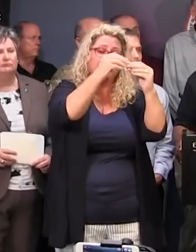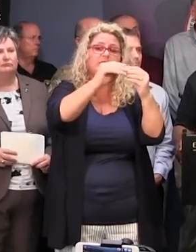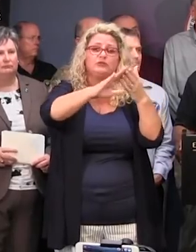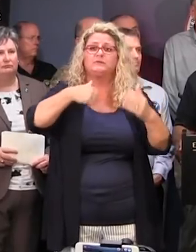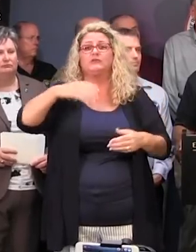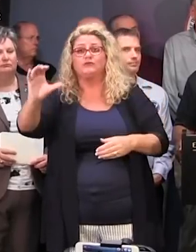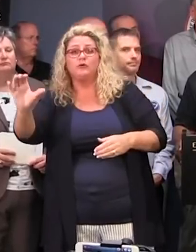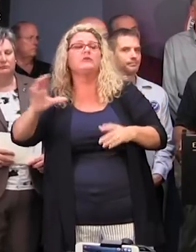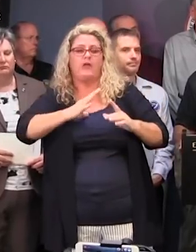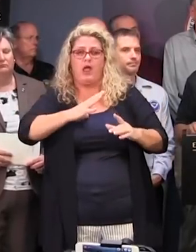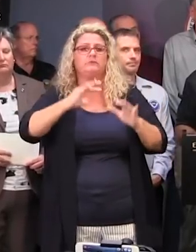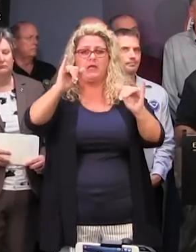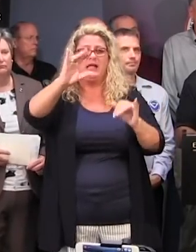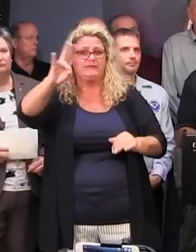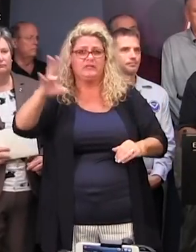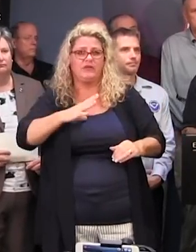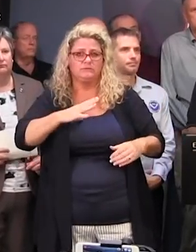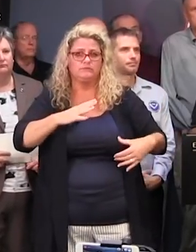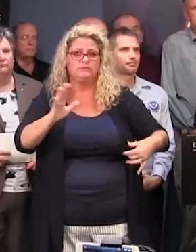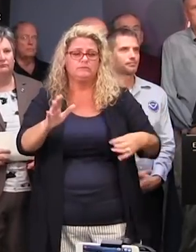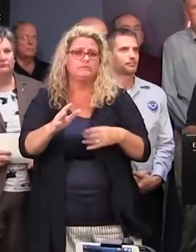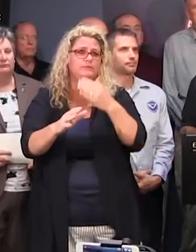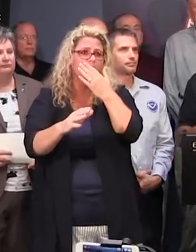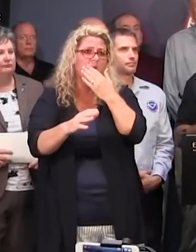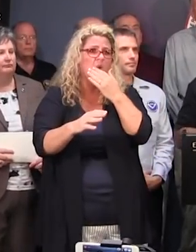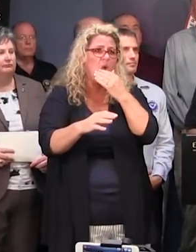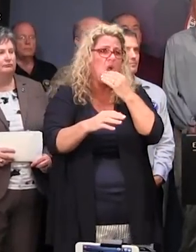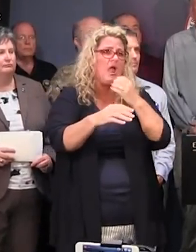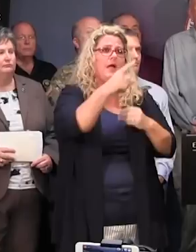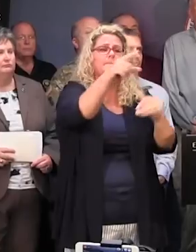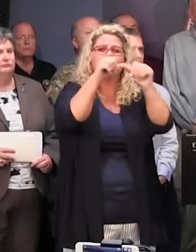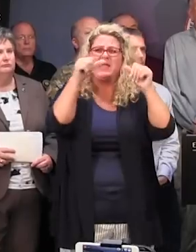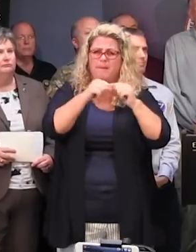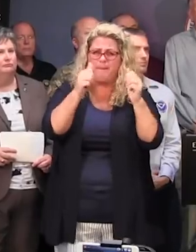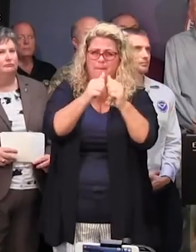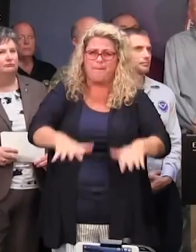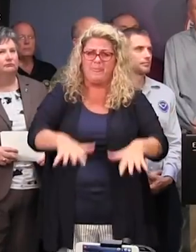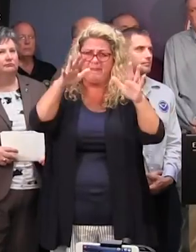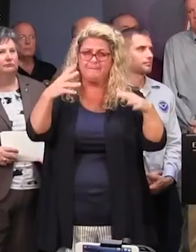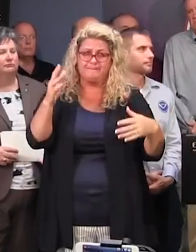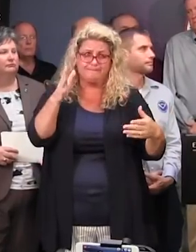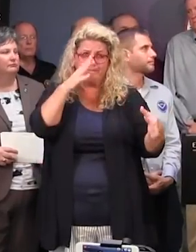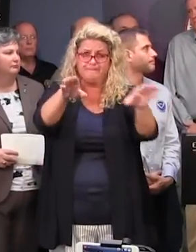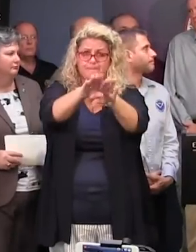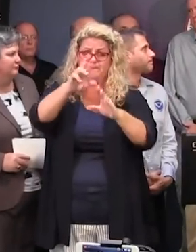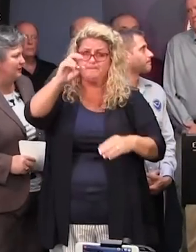regular lane. That is correct. In areas prone to flooding, should we expect road closures ahead of the storm?